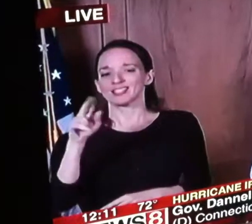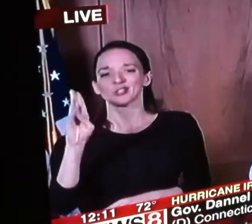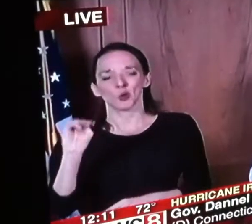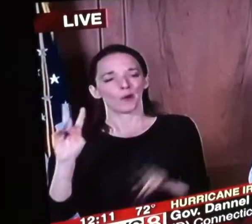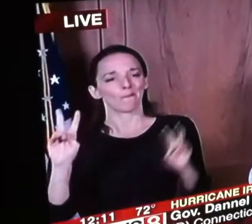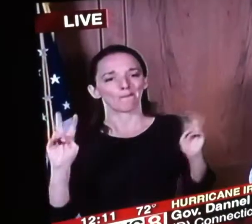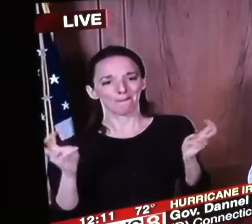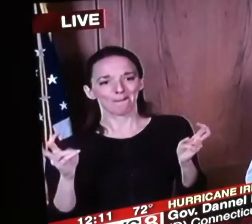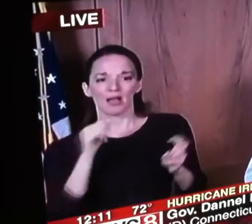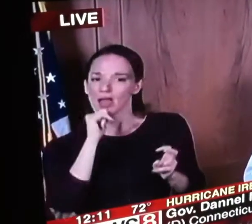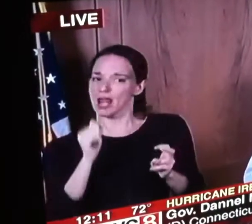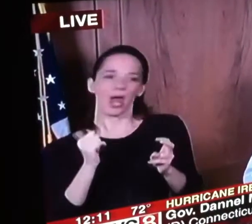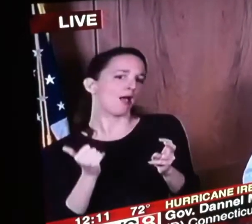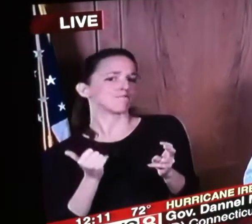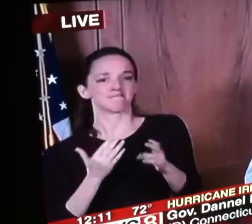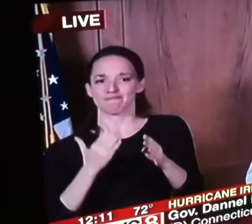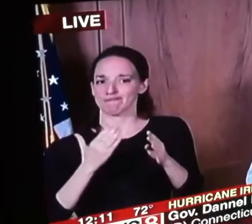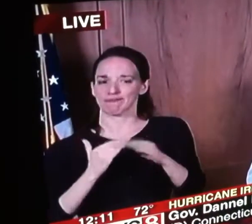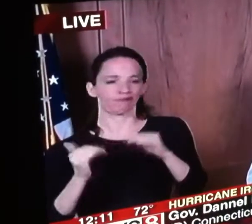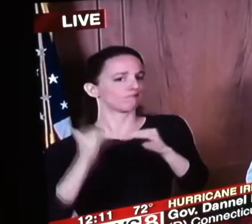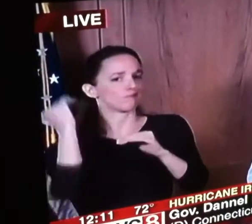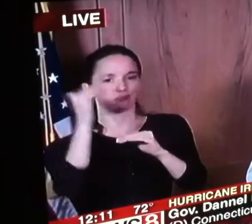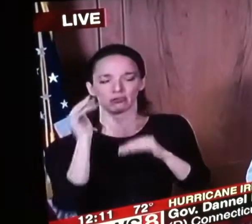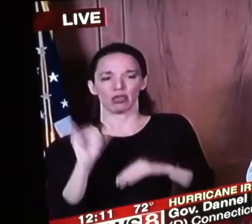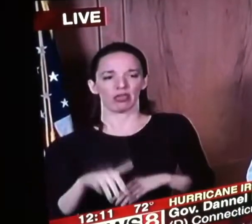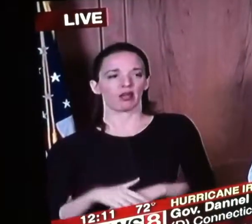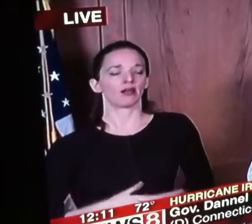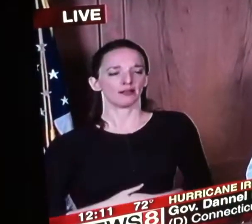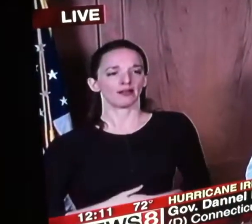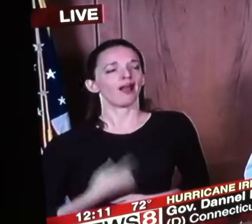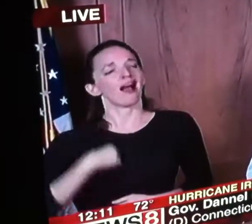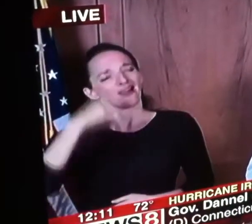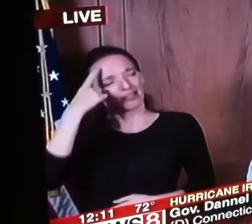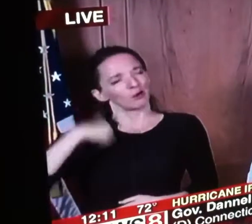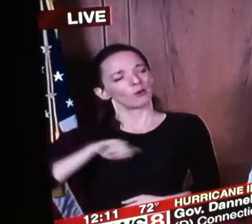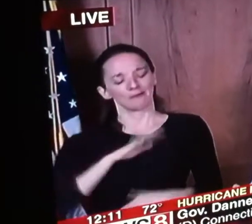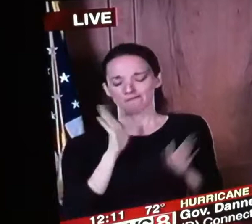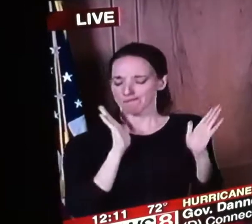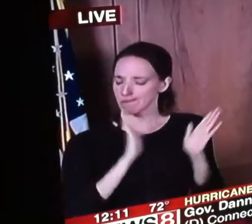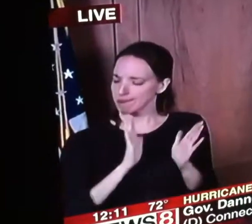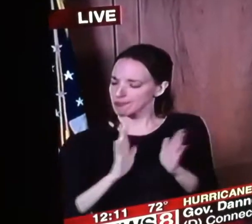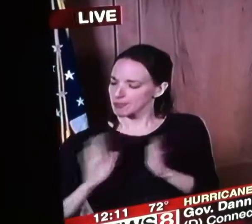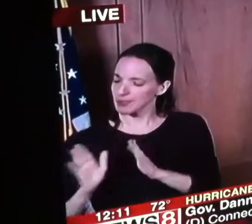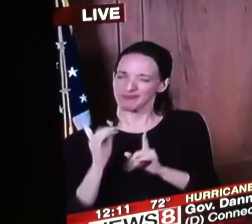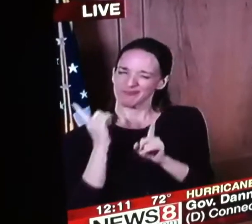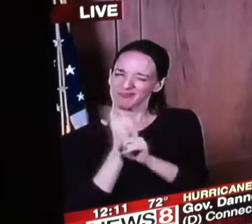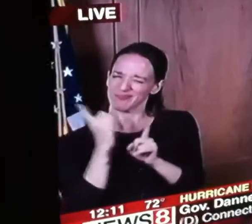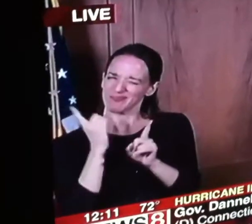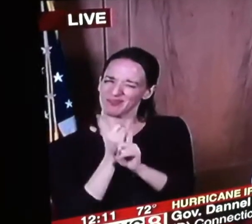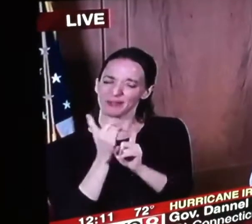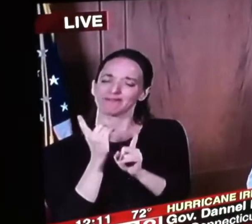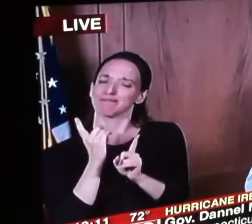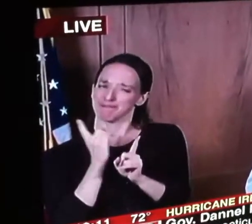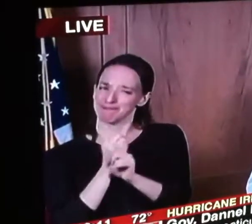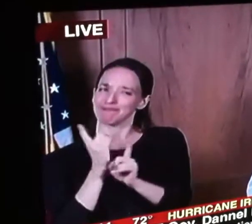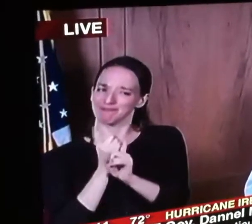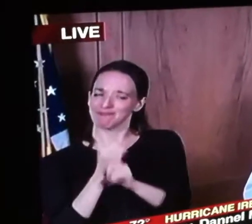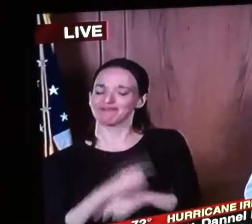pre-planning gauge but I don't have she's fun